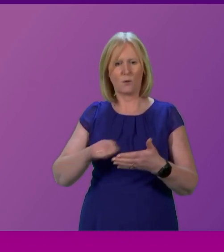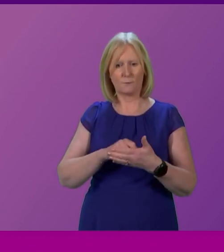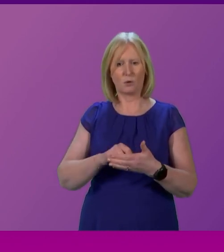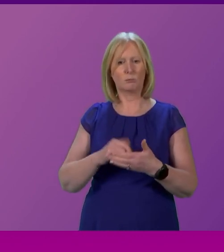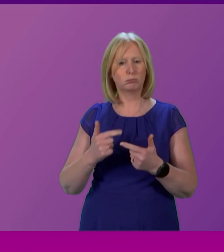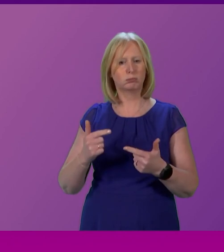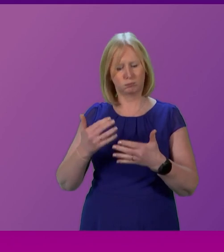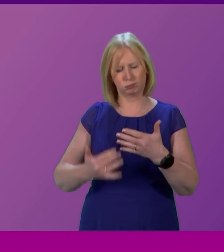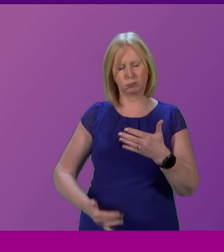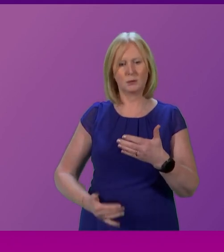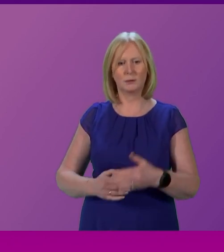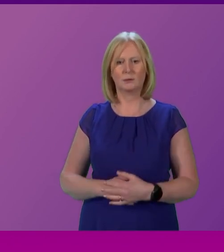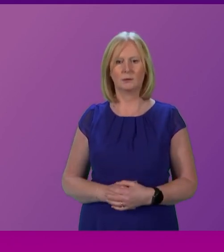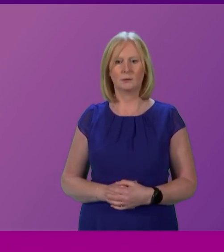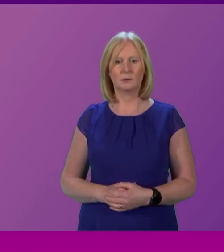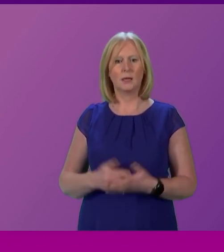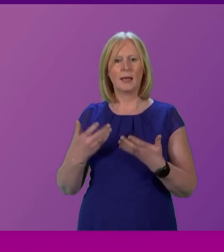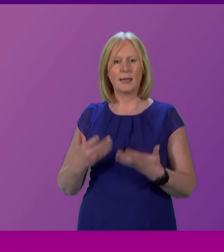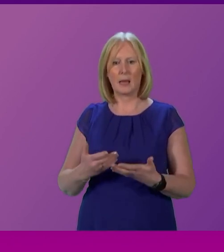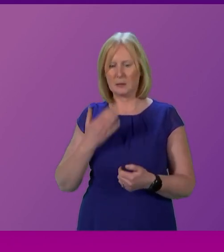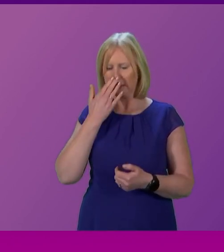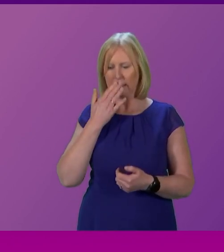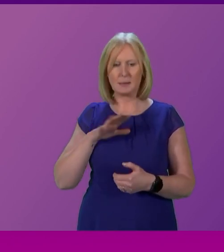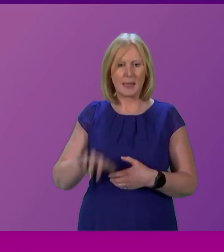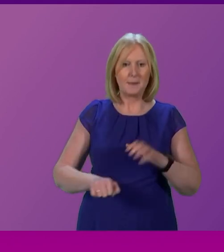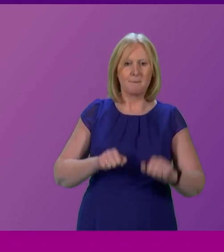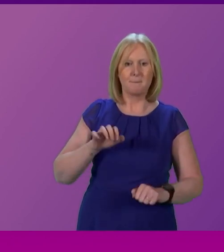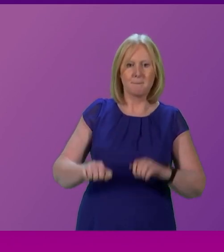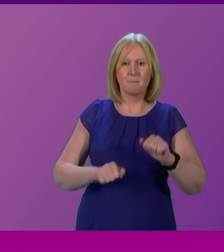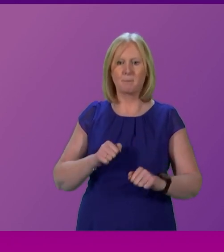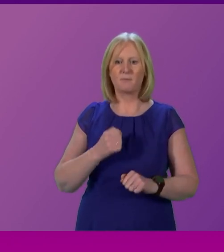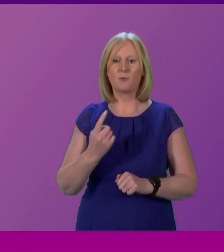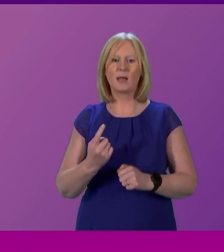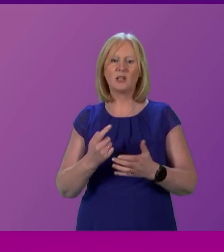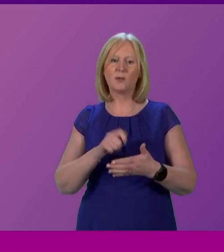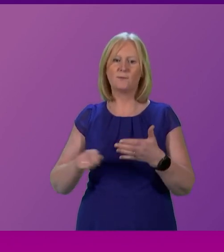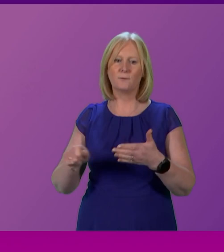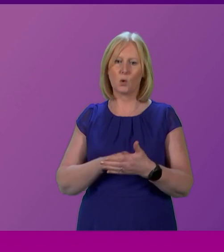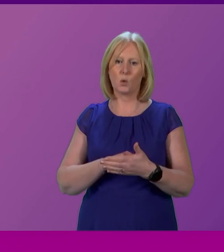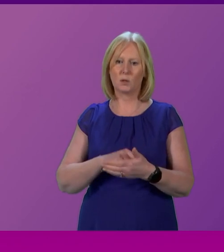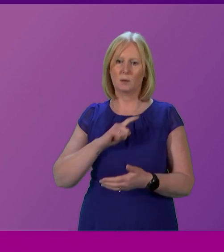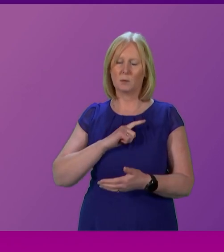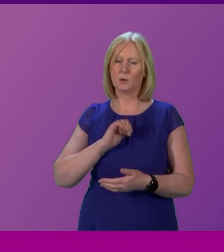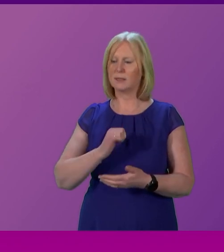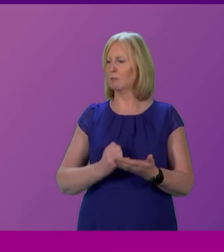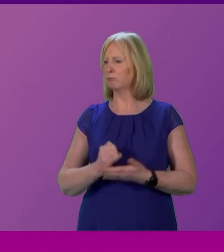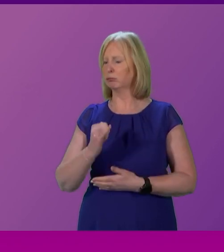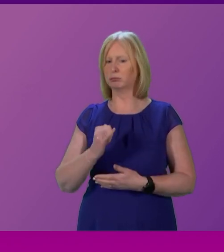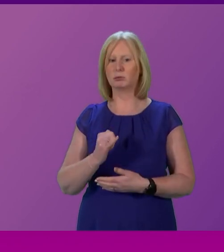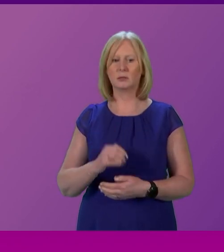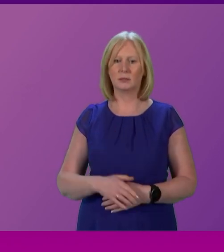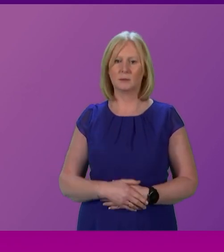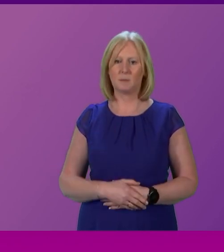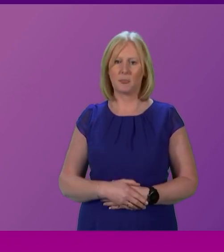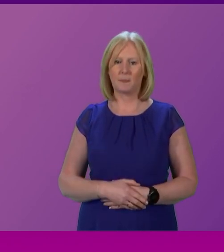here they are, scrapping for every single vote they can muster as a result of their utter betrayal of their traditional vote, which has left